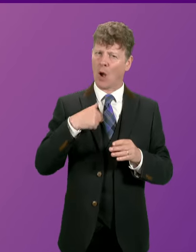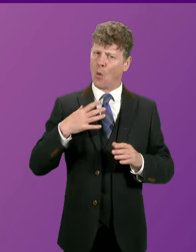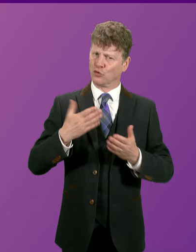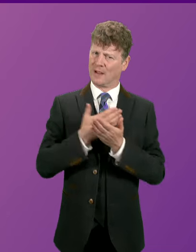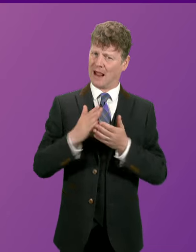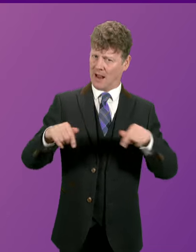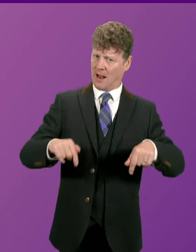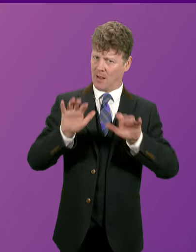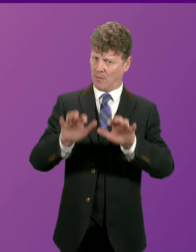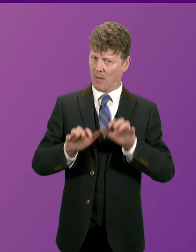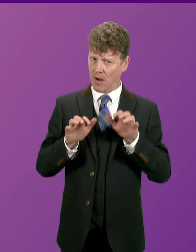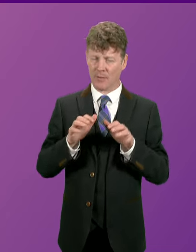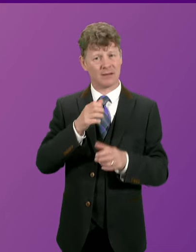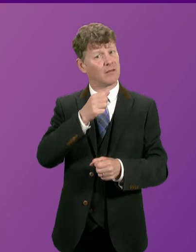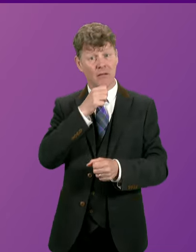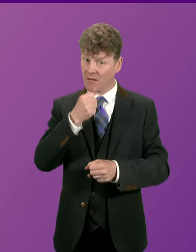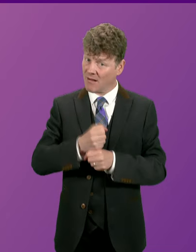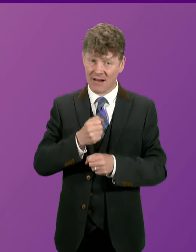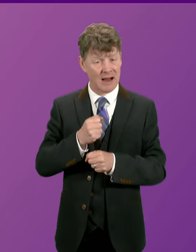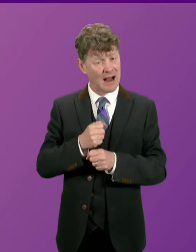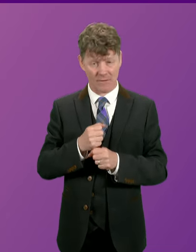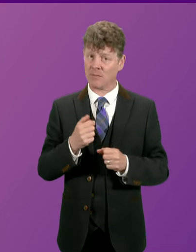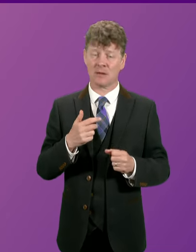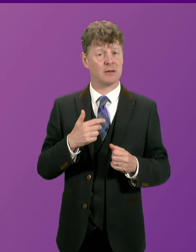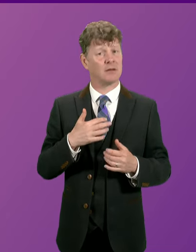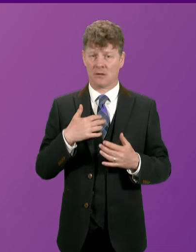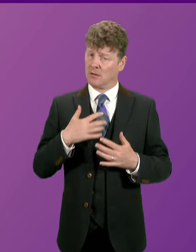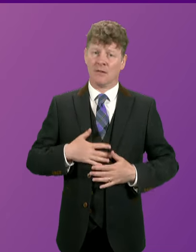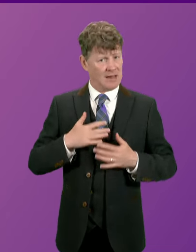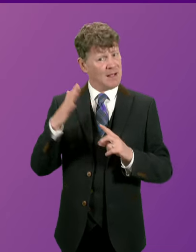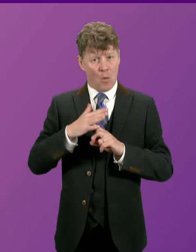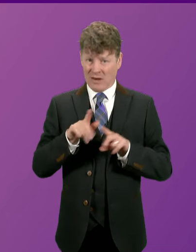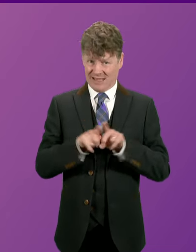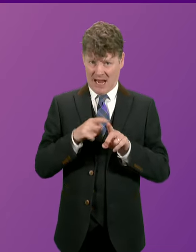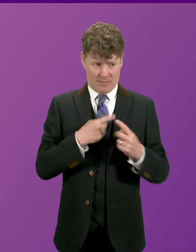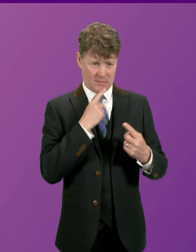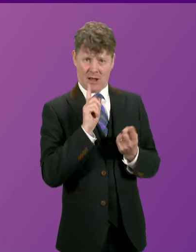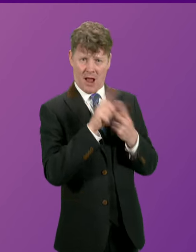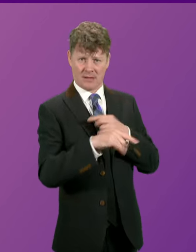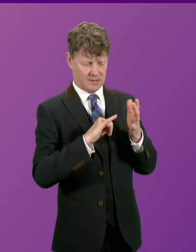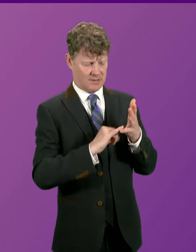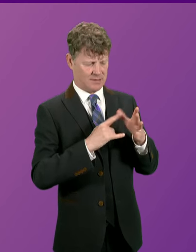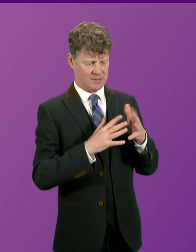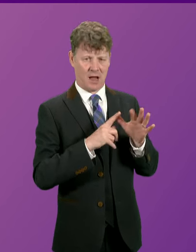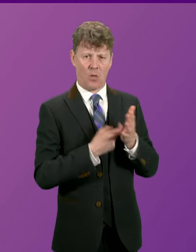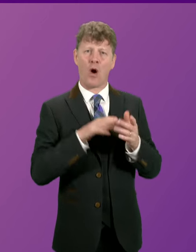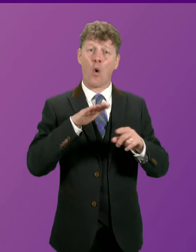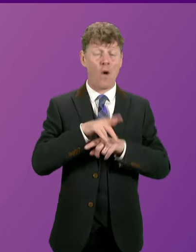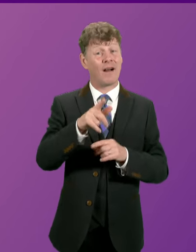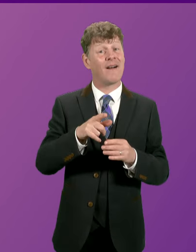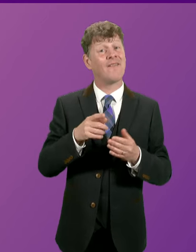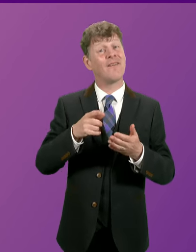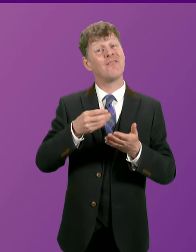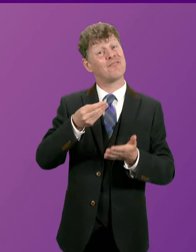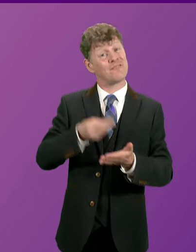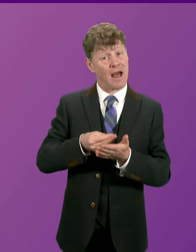importance that the government attaches, hence the point I've just made to Mr Sarwar, about the significance of the financial settlement that we give to